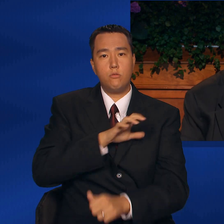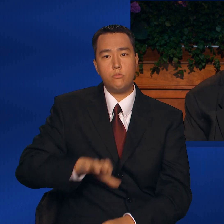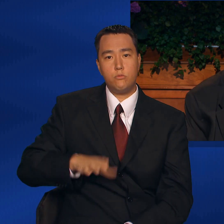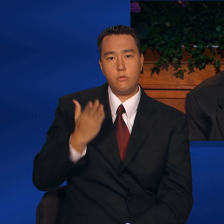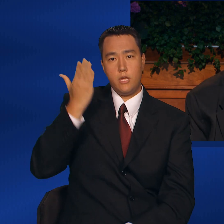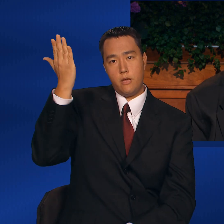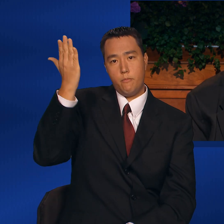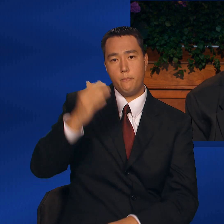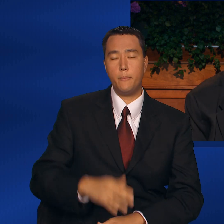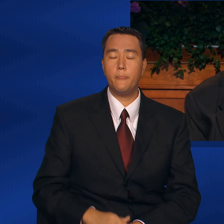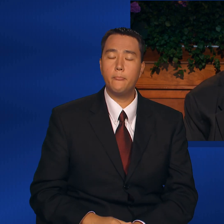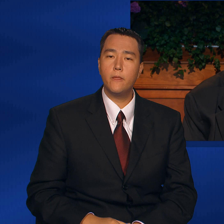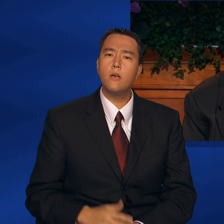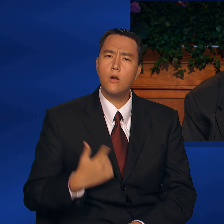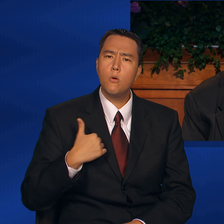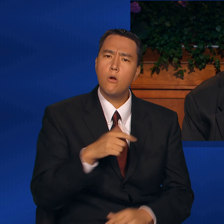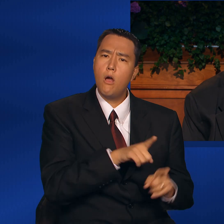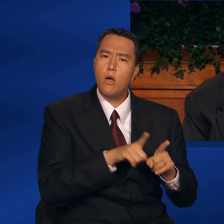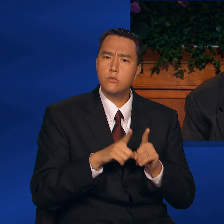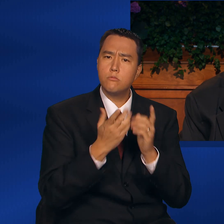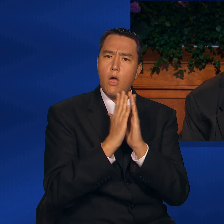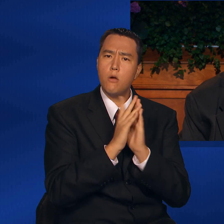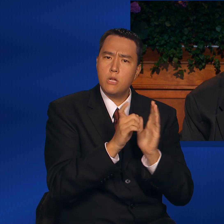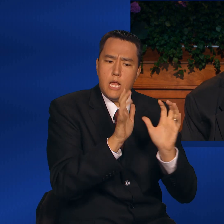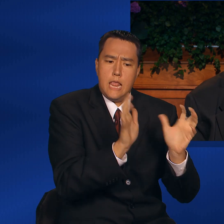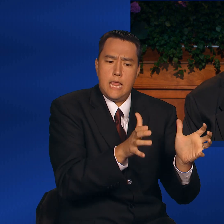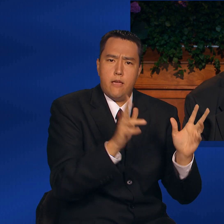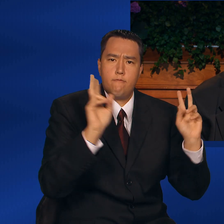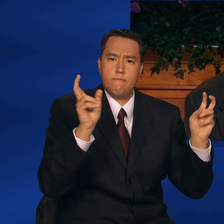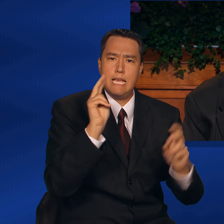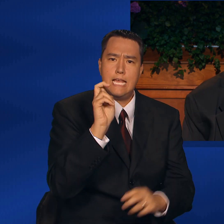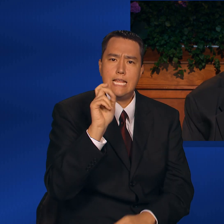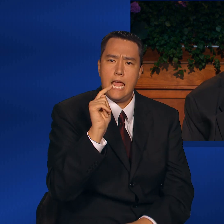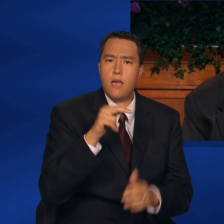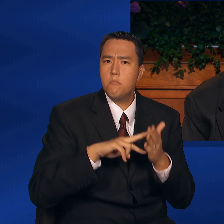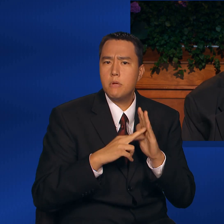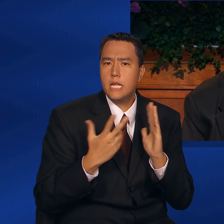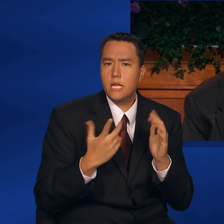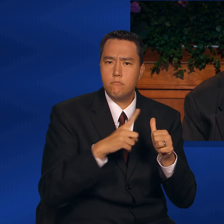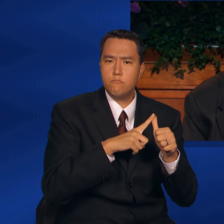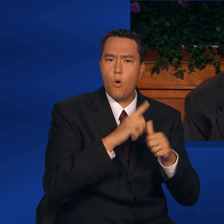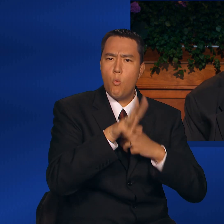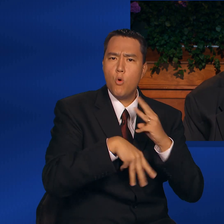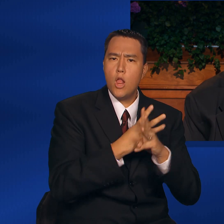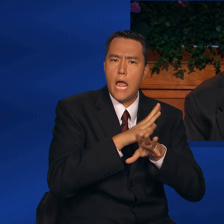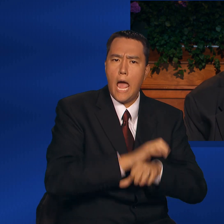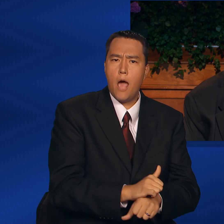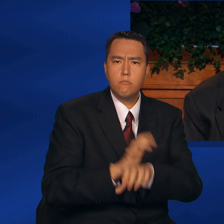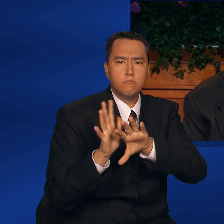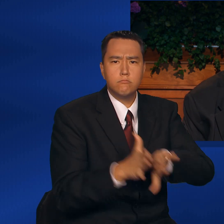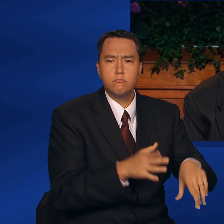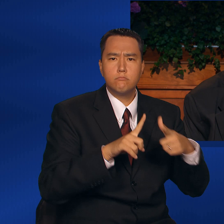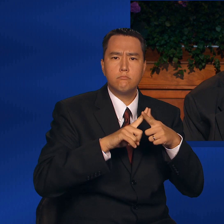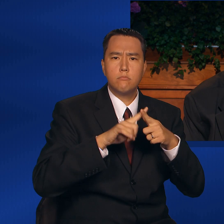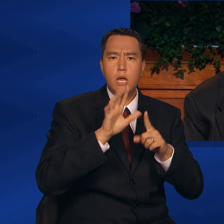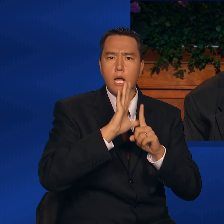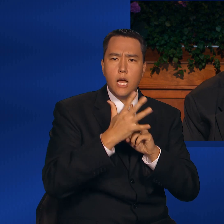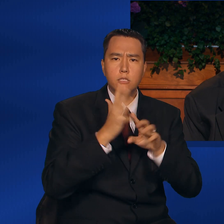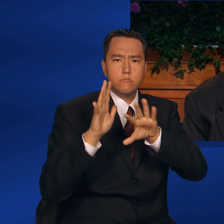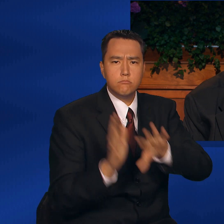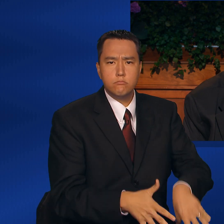We, too, are called upon to leave our nets, to reject worldly habits, customs, and traditions.